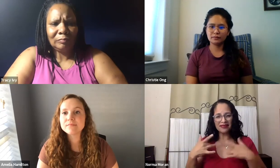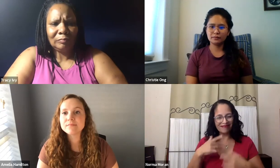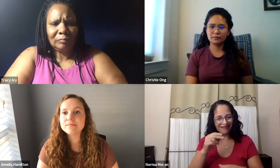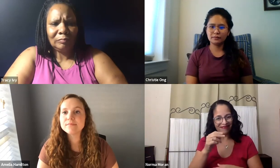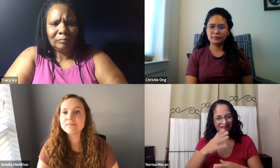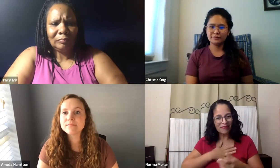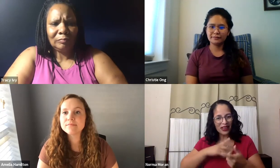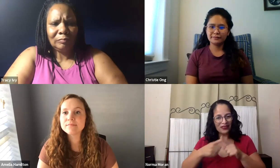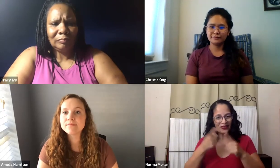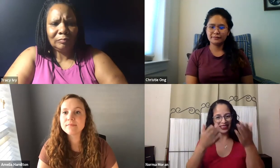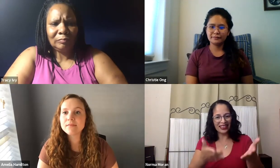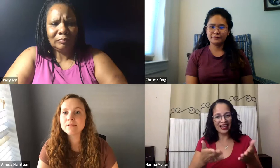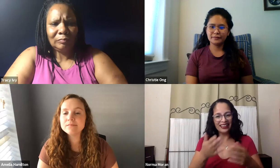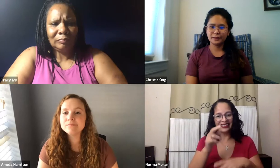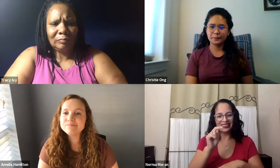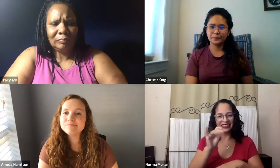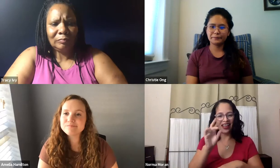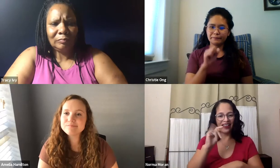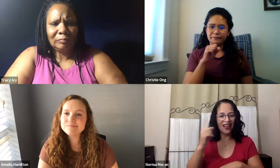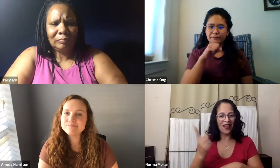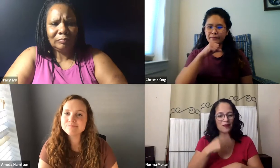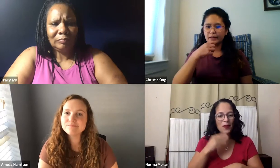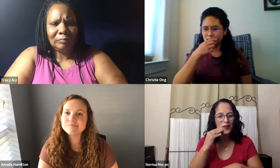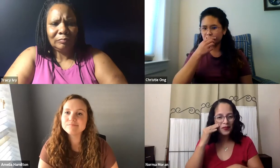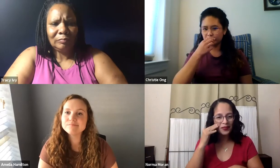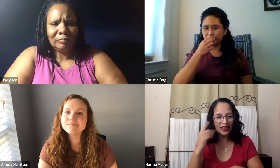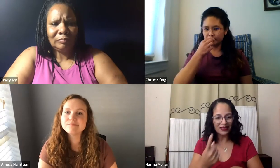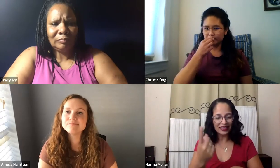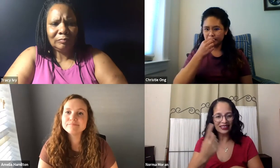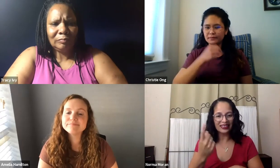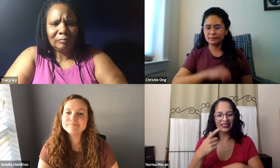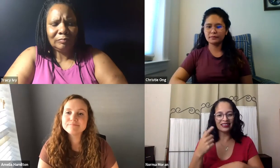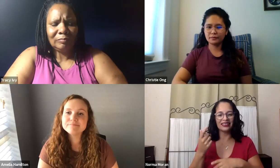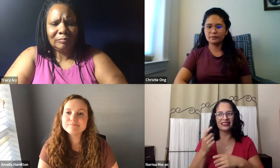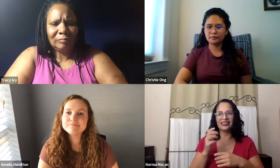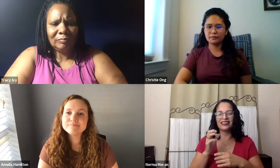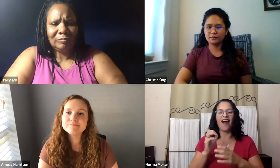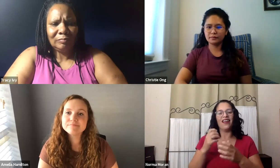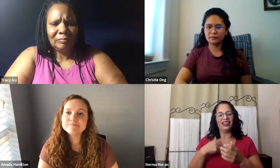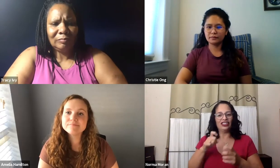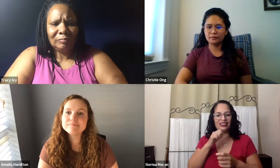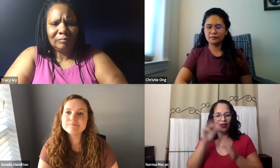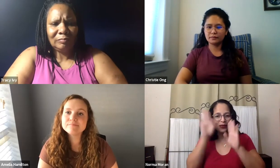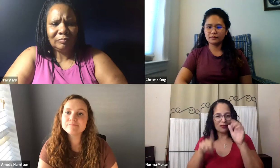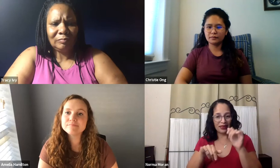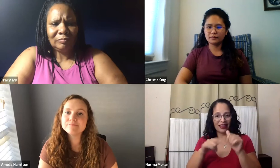And I thought, why did it take me so long? You know, had so many great friends at NTID that was always like home to me and